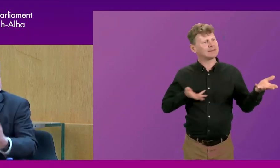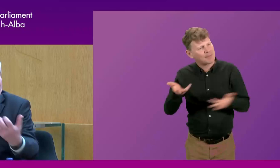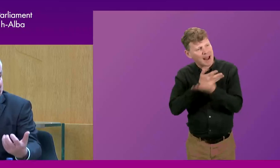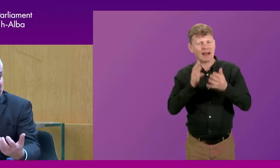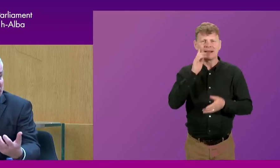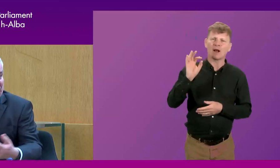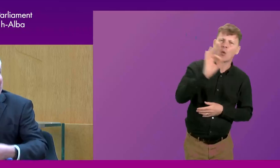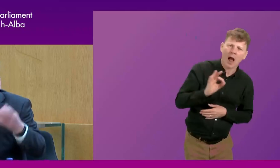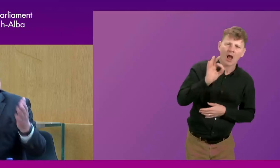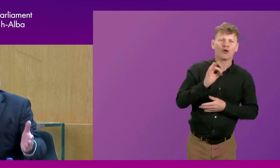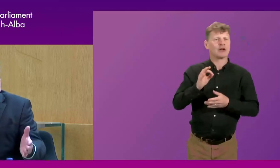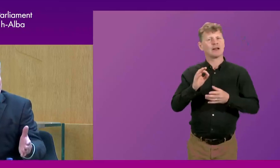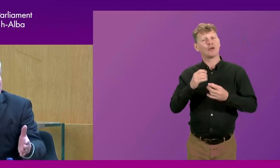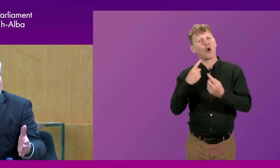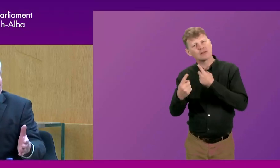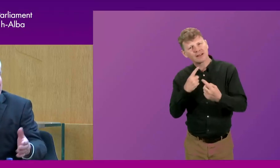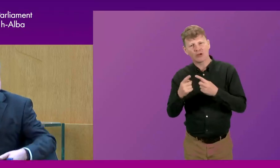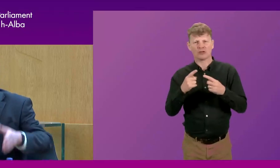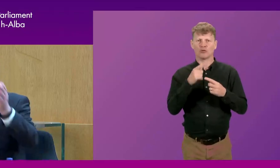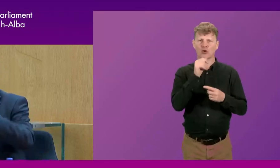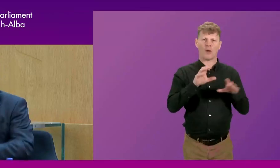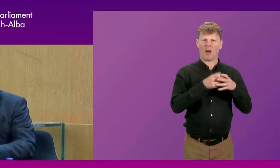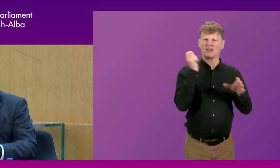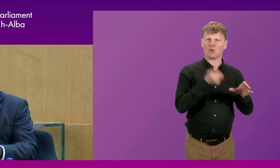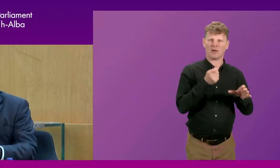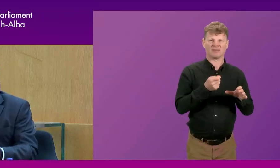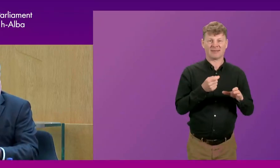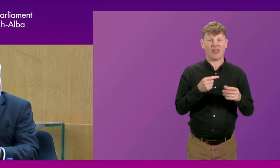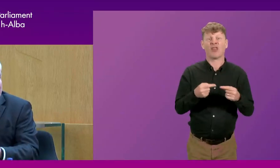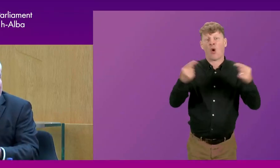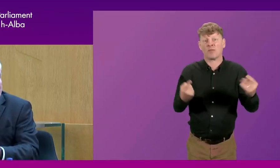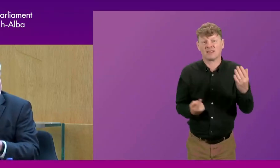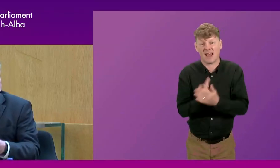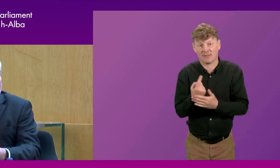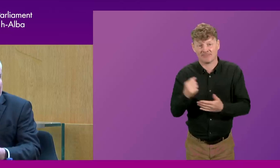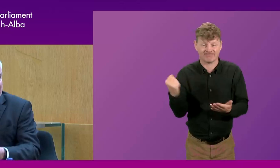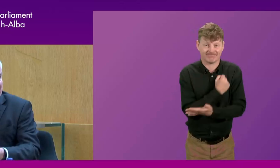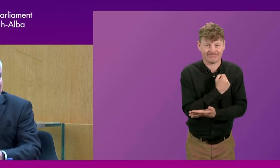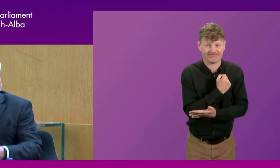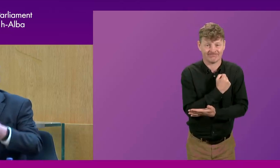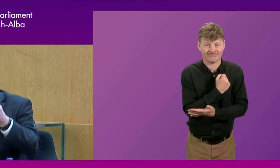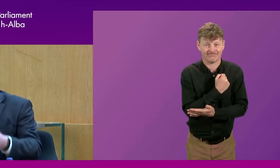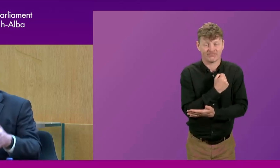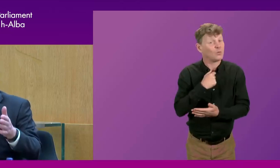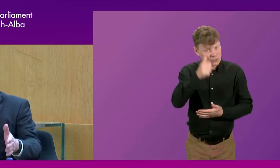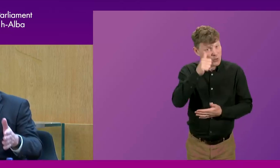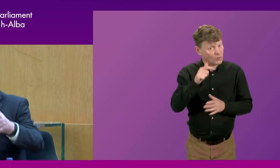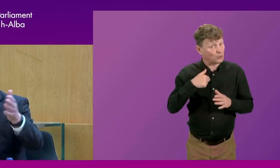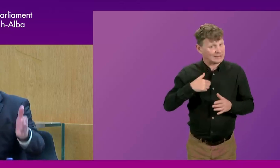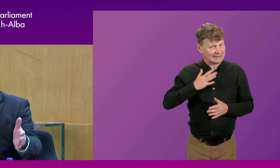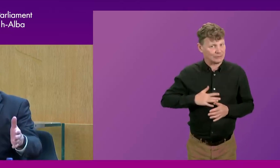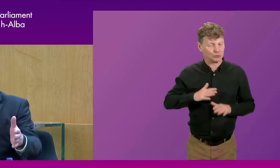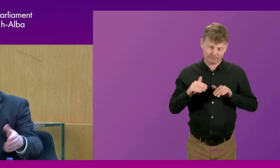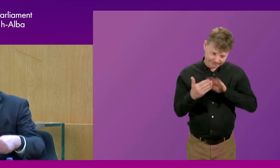inquiry and consultation and less to the party whips. And the opposite has happened in practice. And we all know that's the case. So we need to change